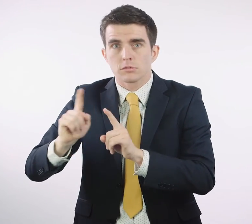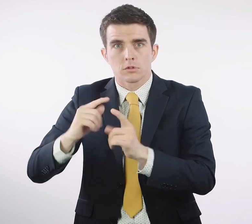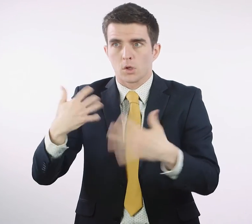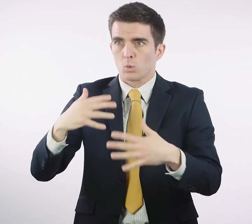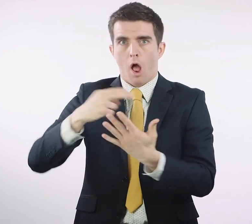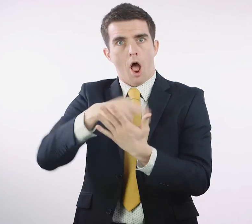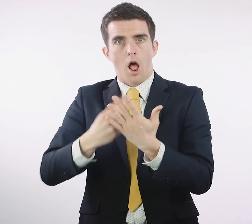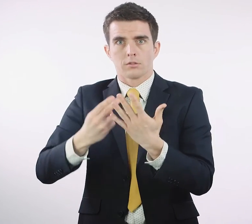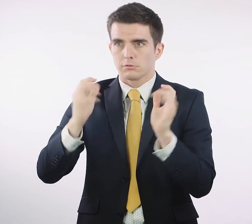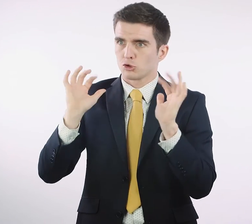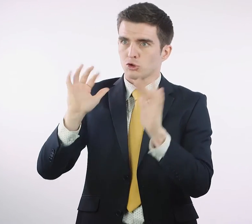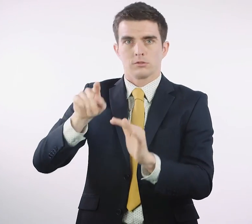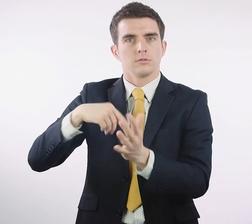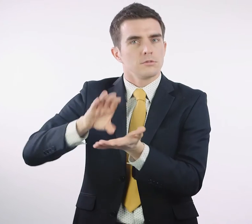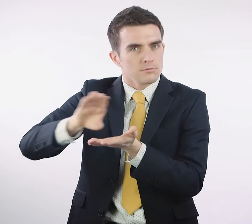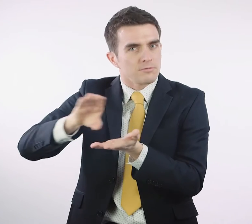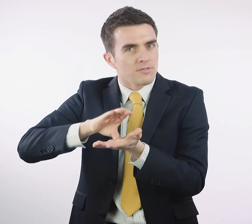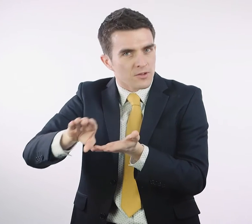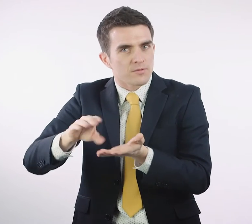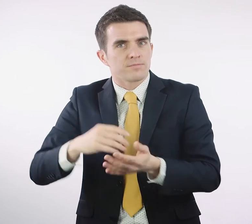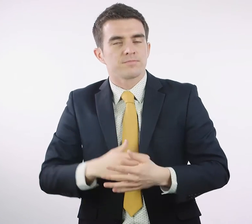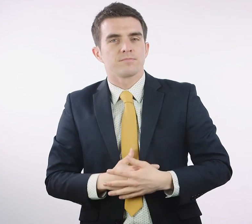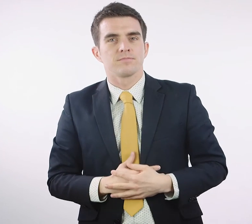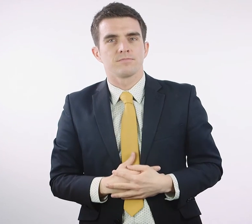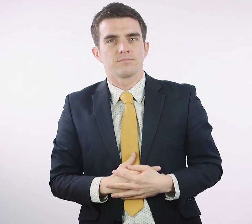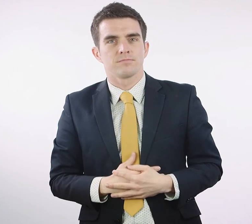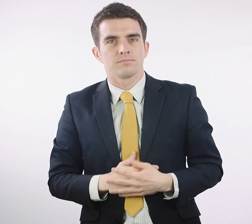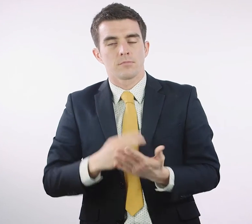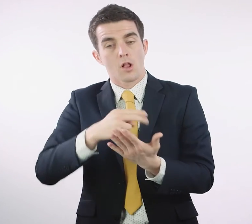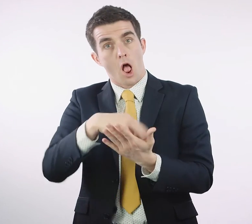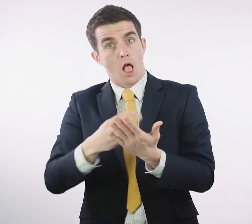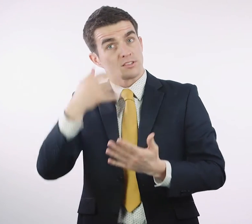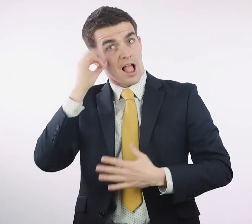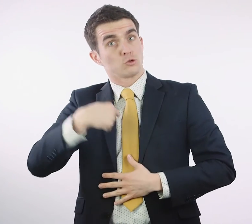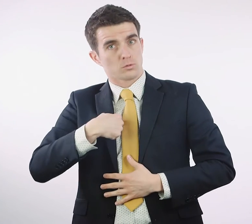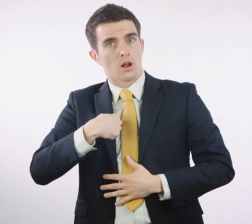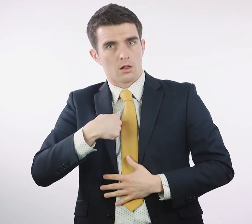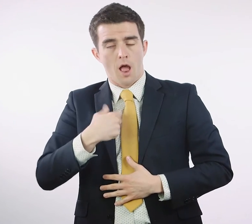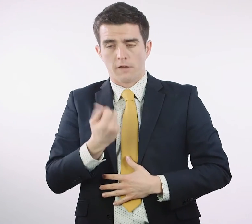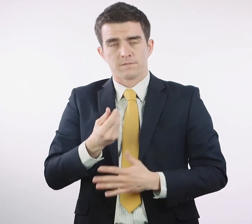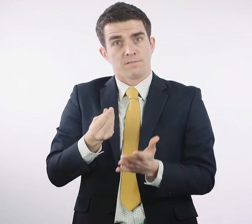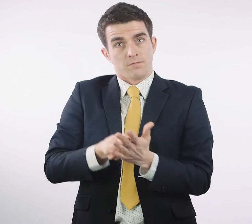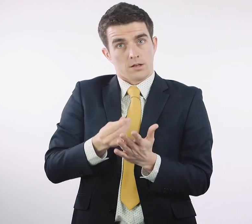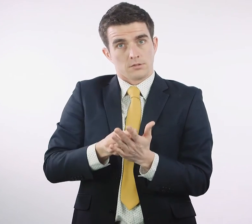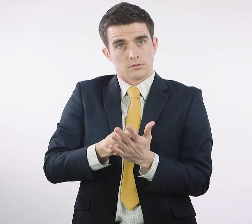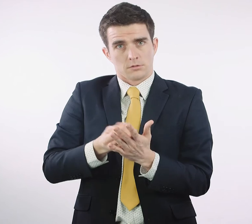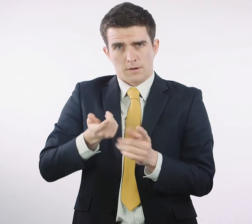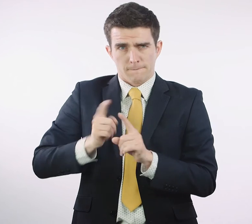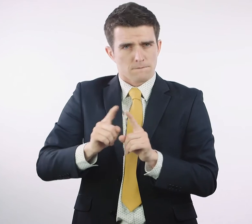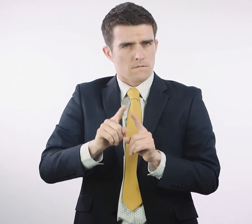The Arts Council also develops special funding initiatives to fill gaps in current arts provision and to ensure that everyone,